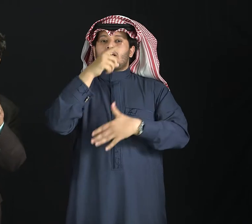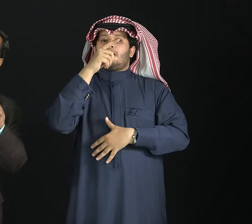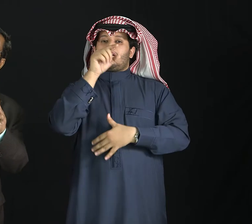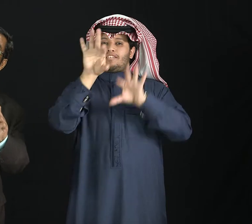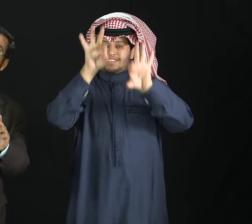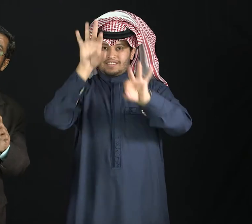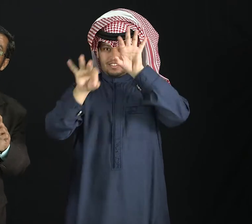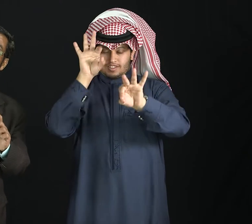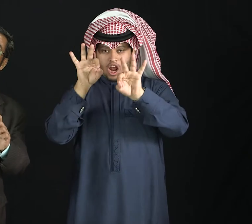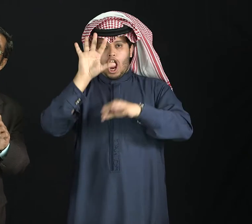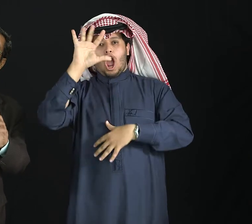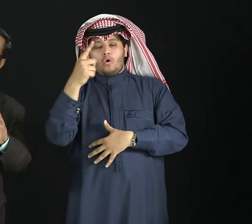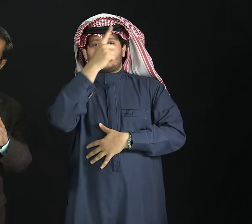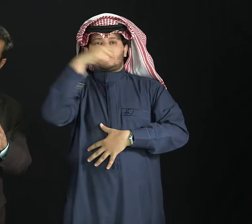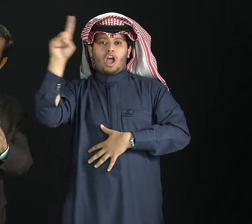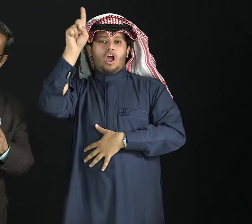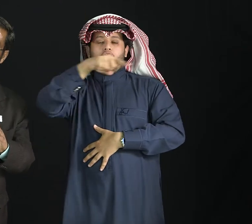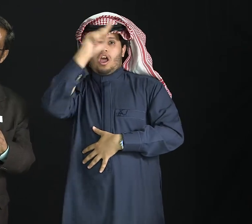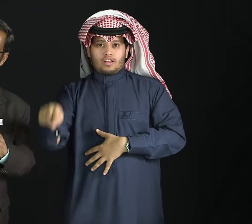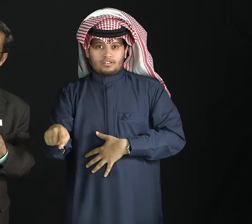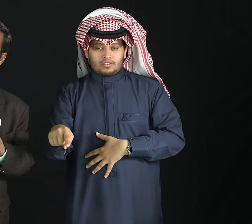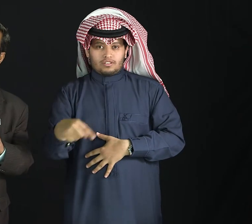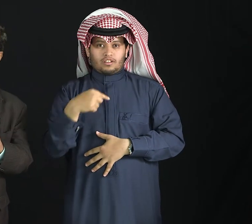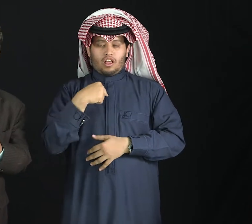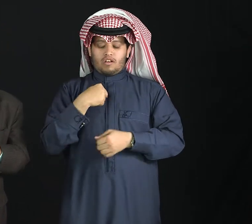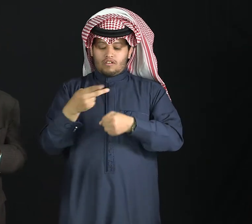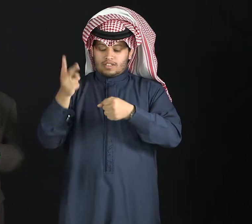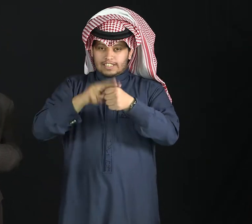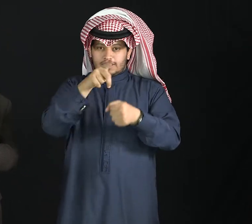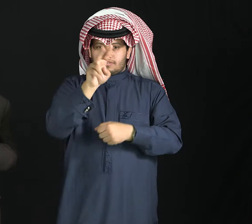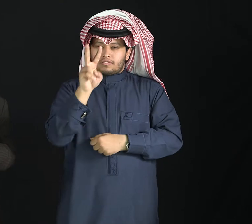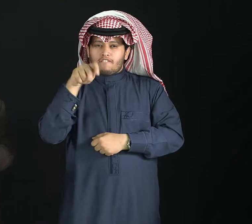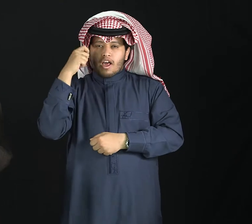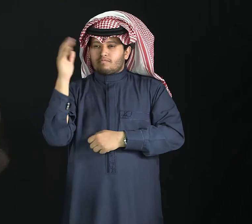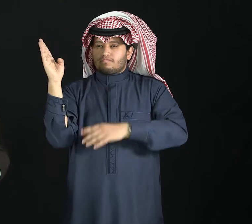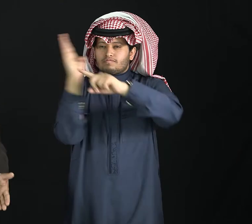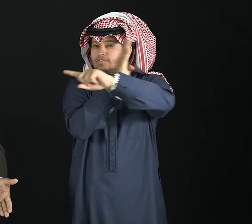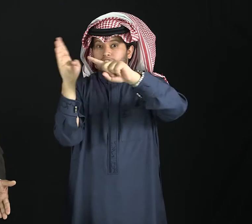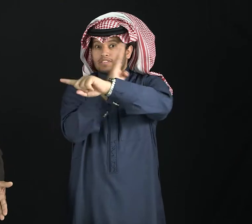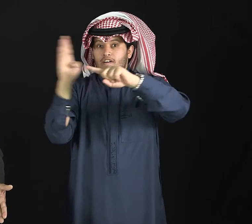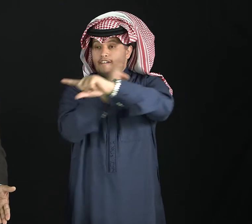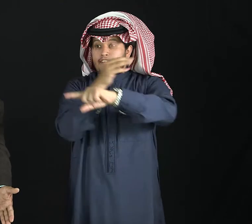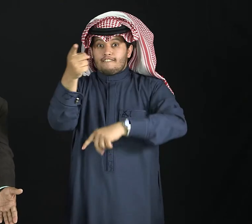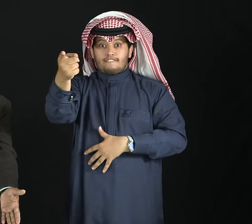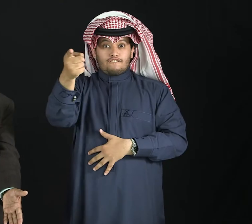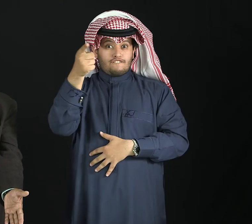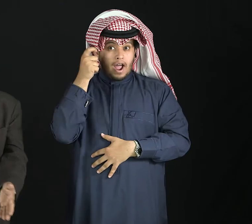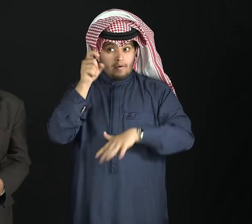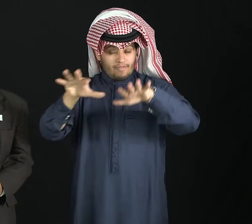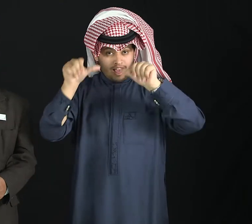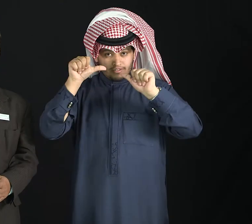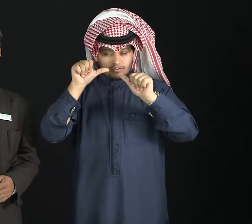Read the paragraphs, read and again, and then complete those exercises